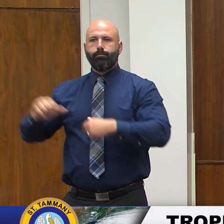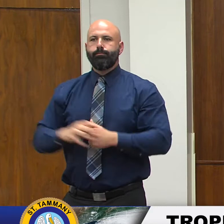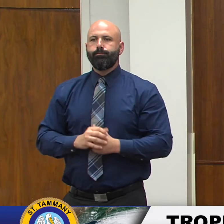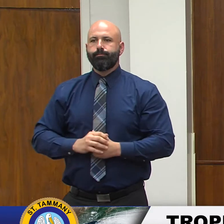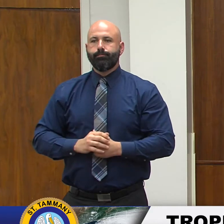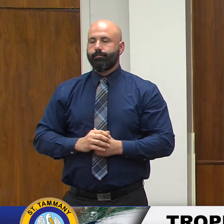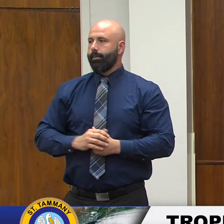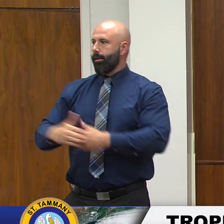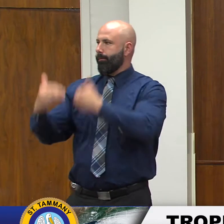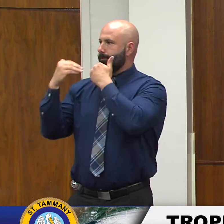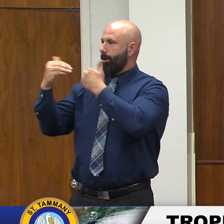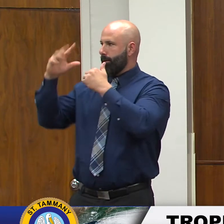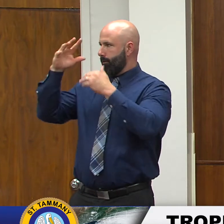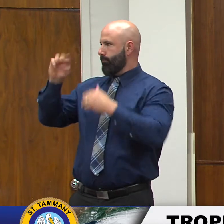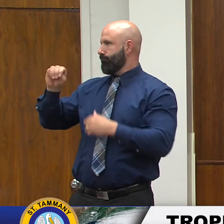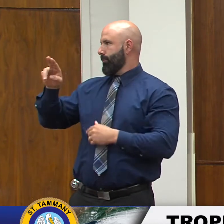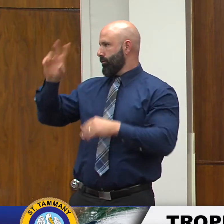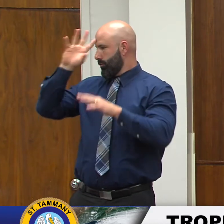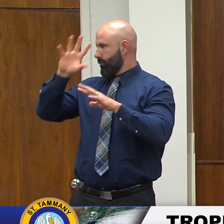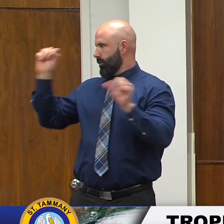thank you mr. thank you mr. president